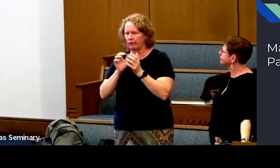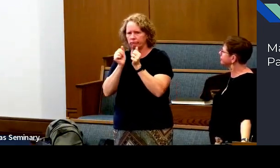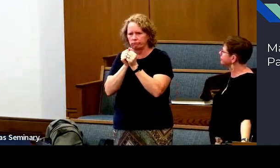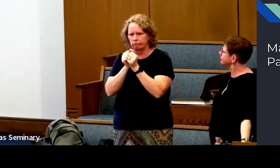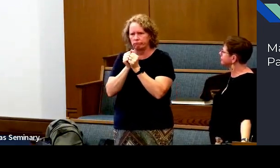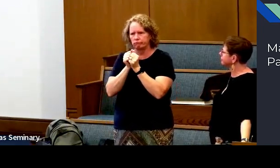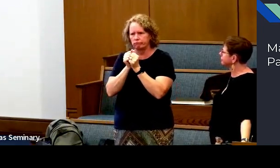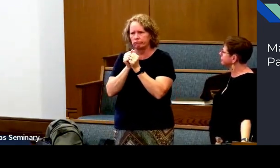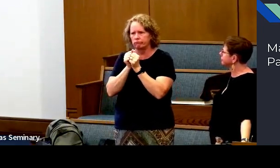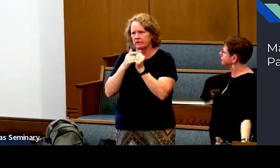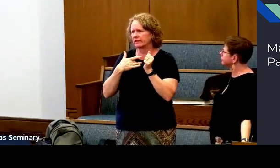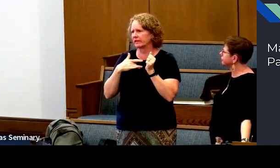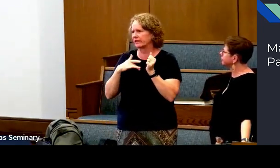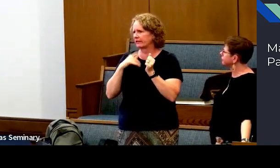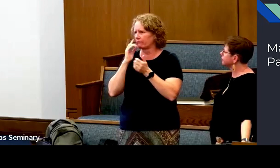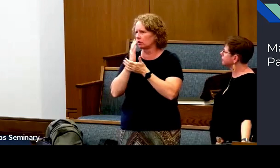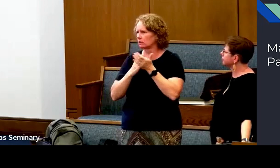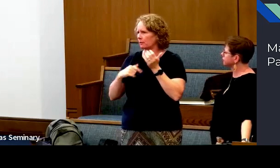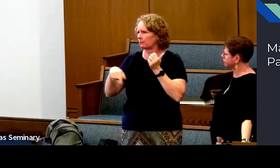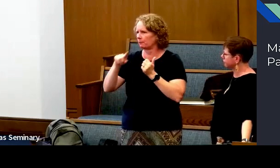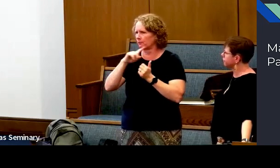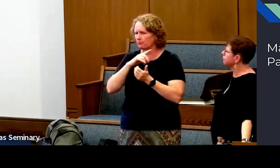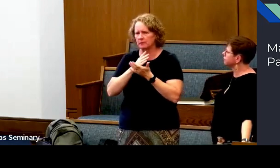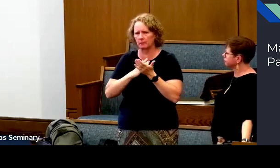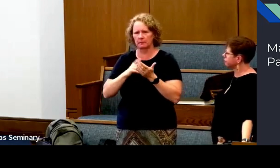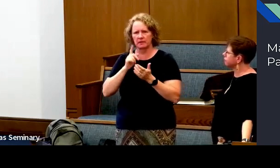So we know husbands and wives work together.